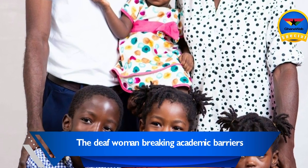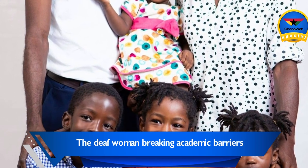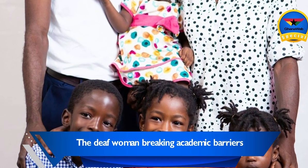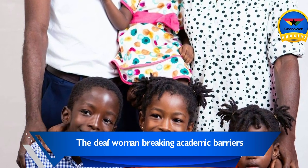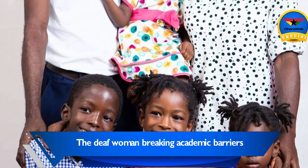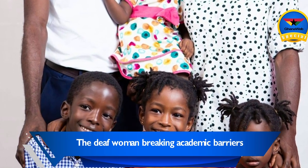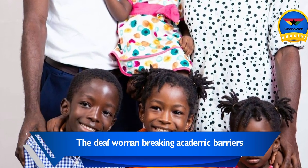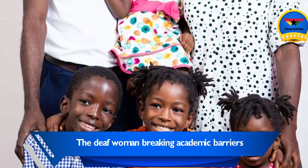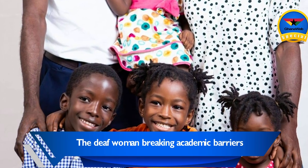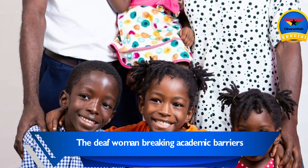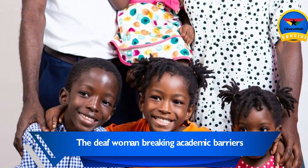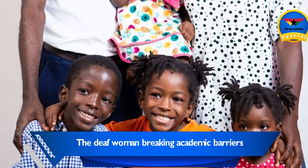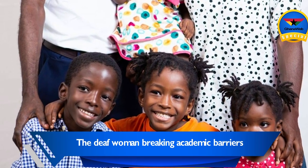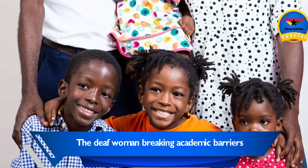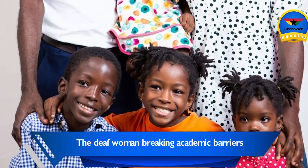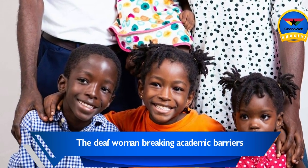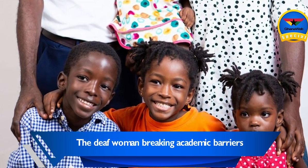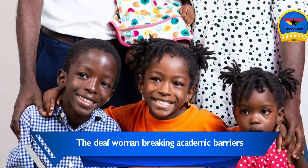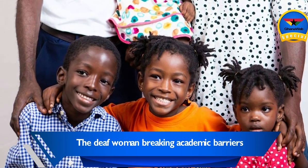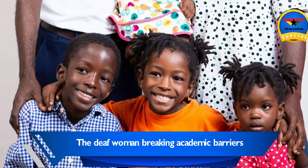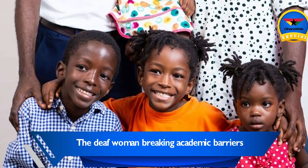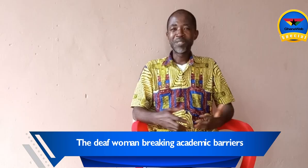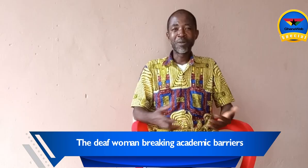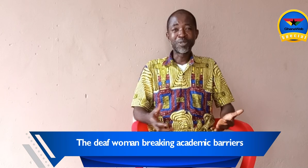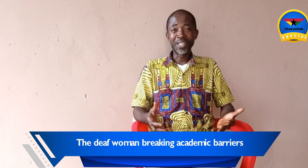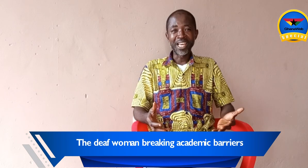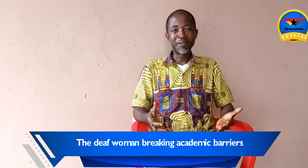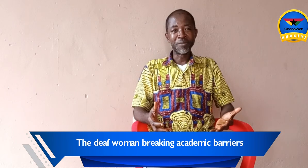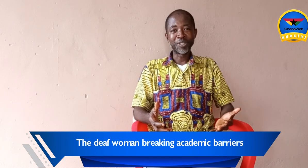As a deaf wife, she wouldn't be able to hear if the baby is crying.